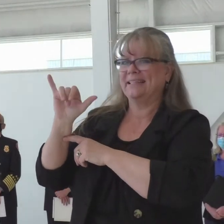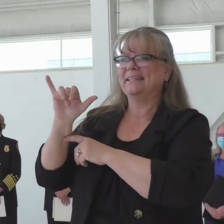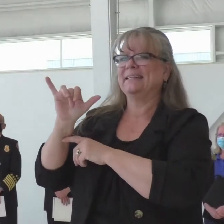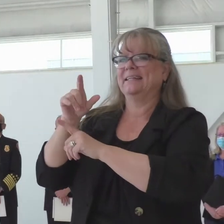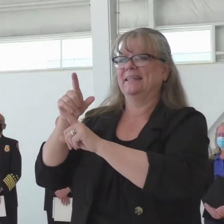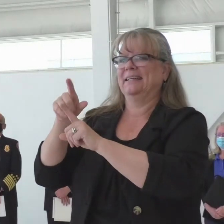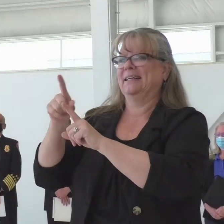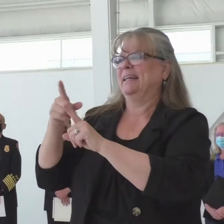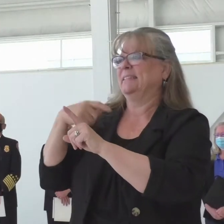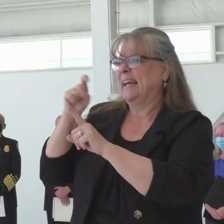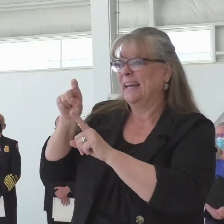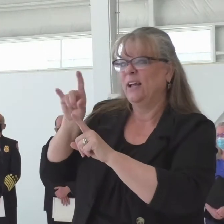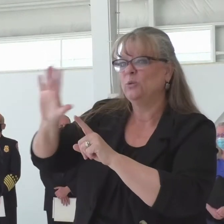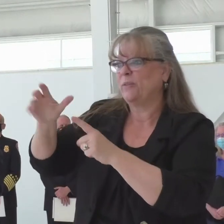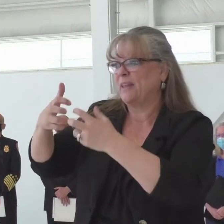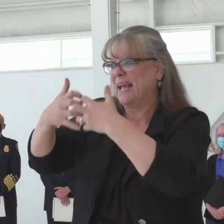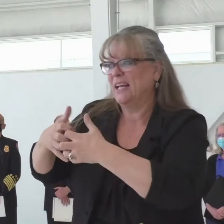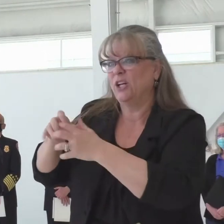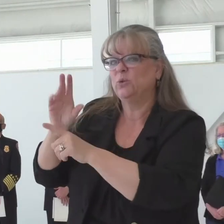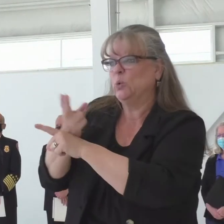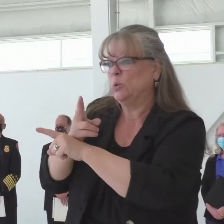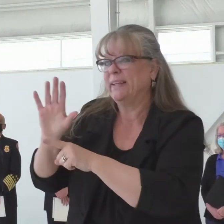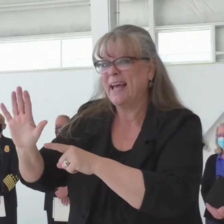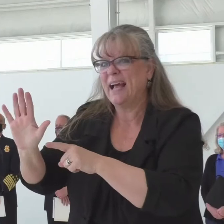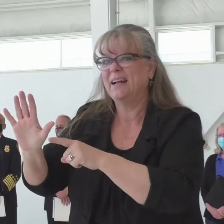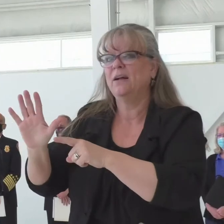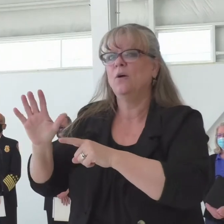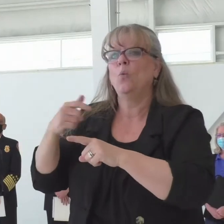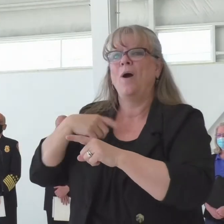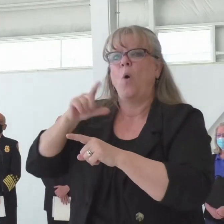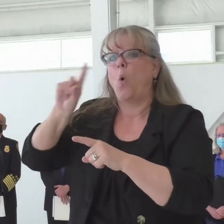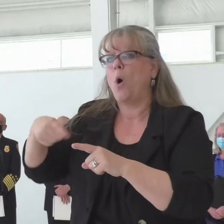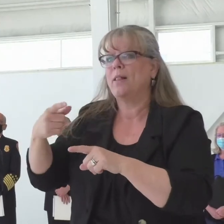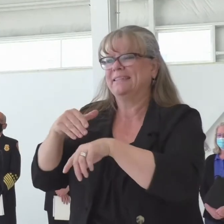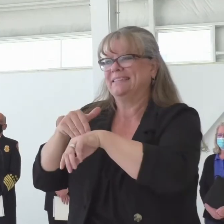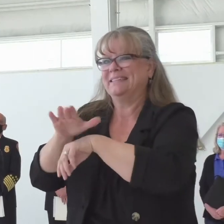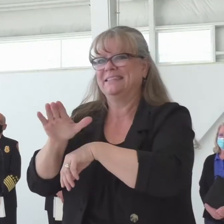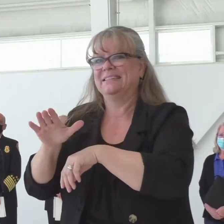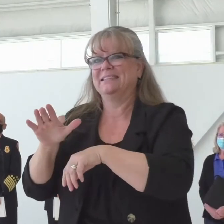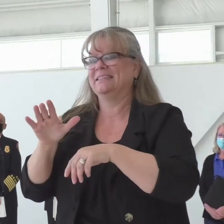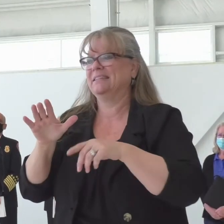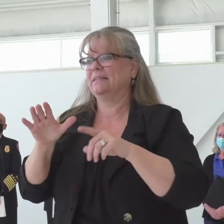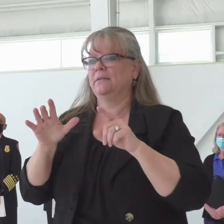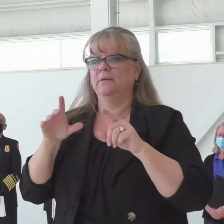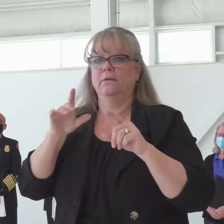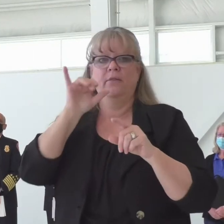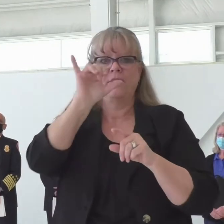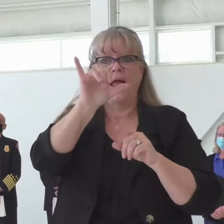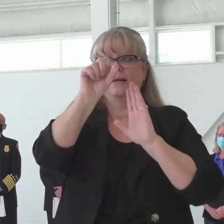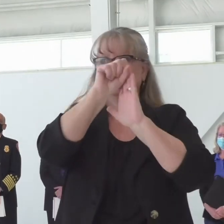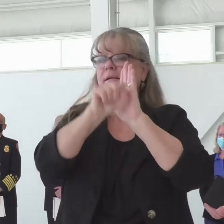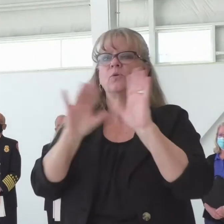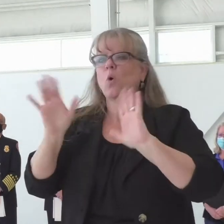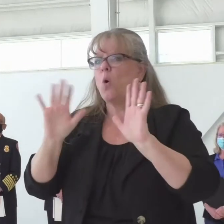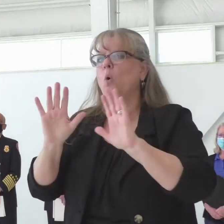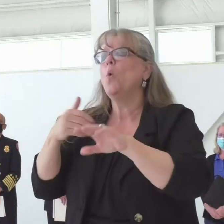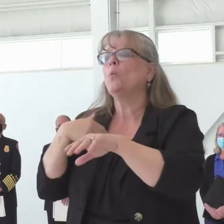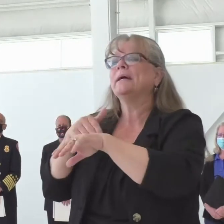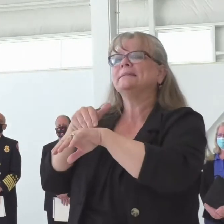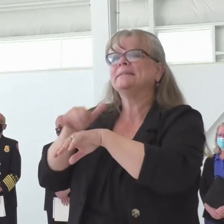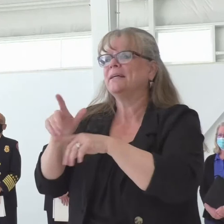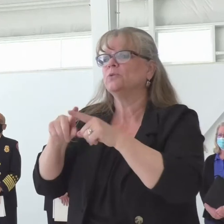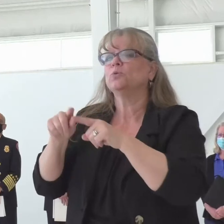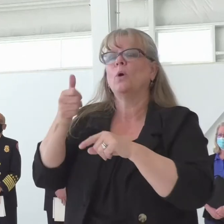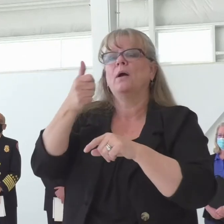we don't say we can only send a state helicopter or seat. We send the closest one to him,